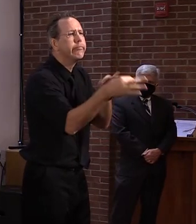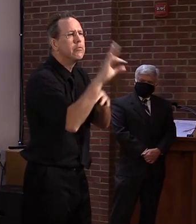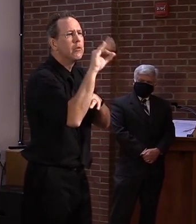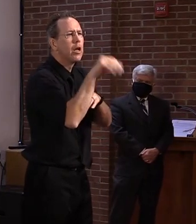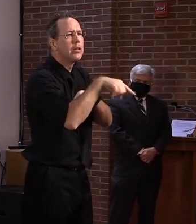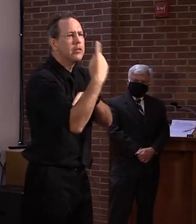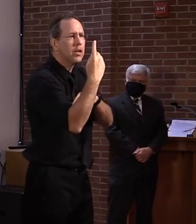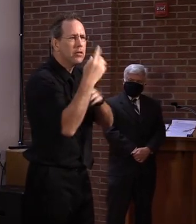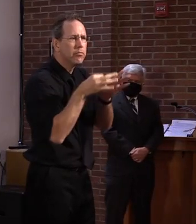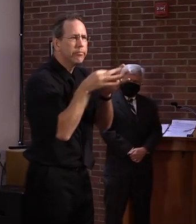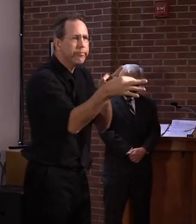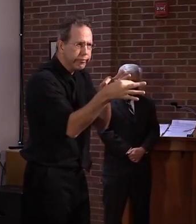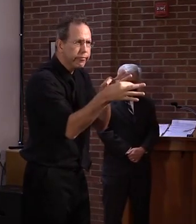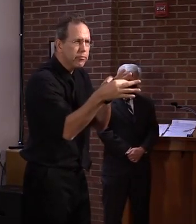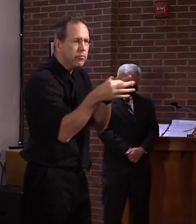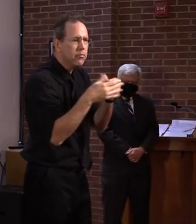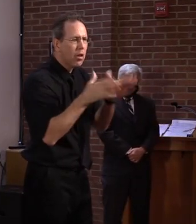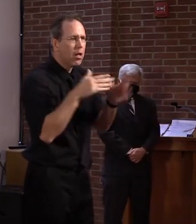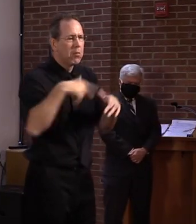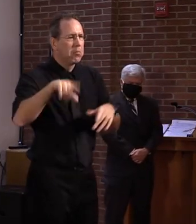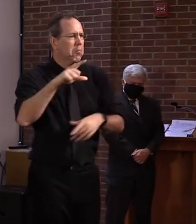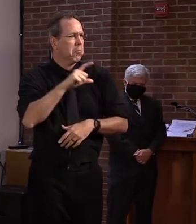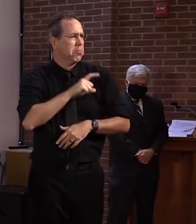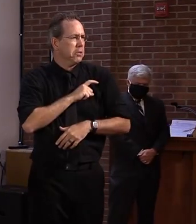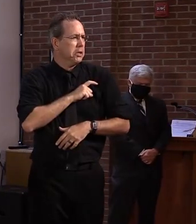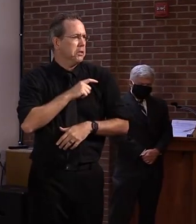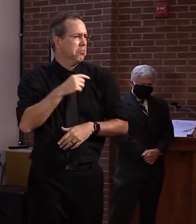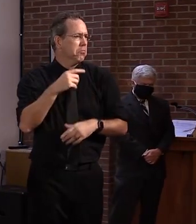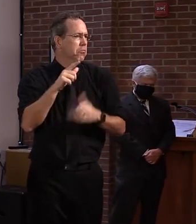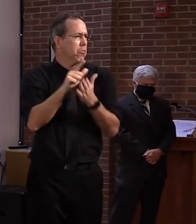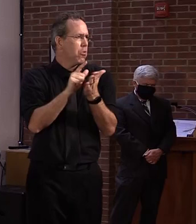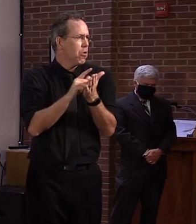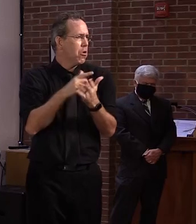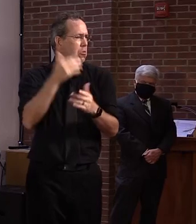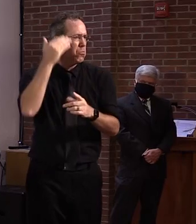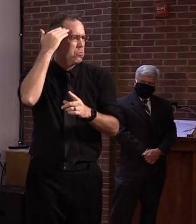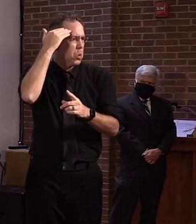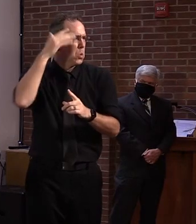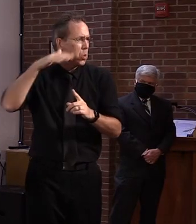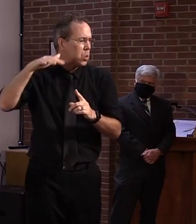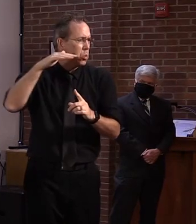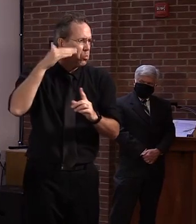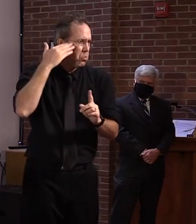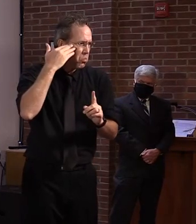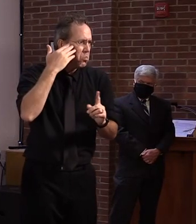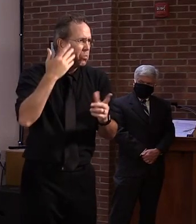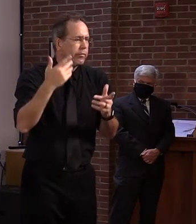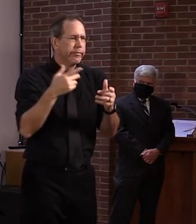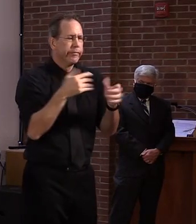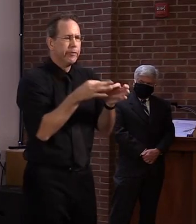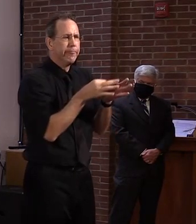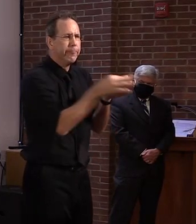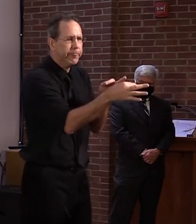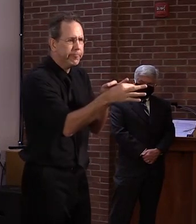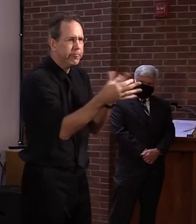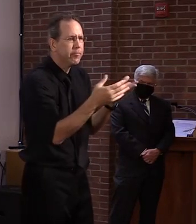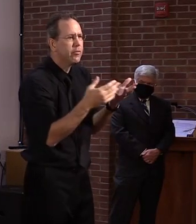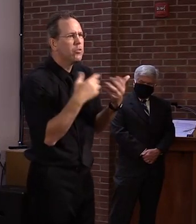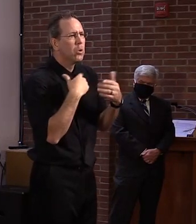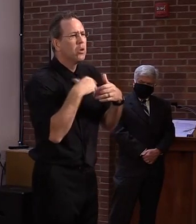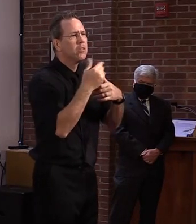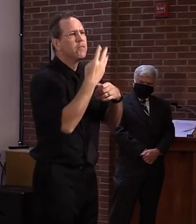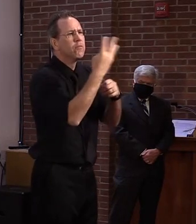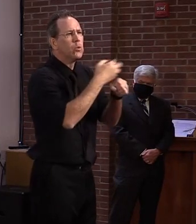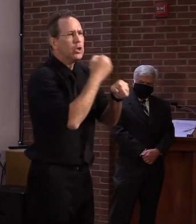due date. Notices for photo renewals for license has been extended for four years. We will